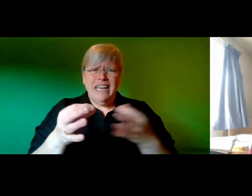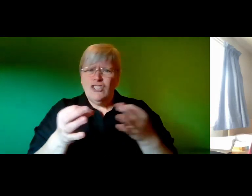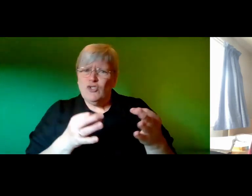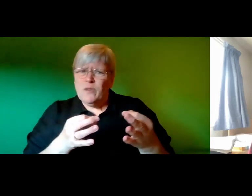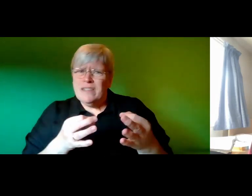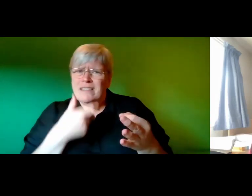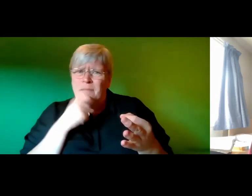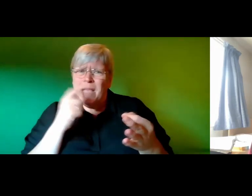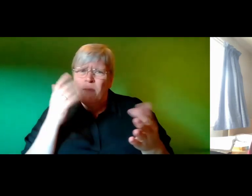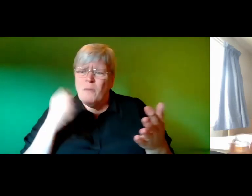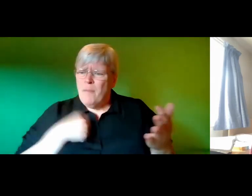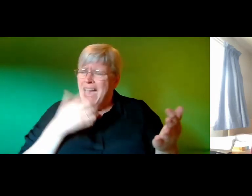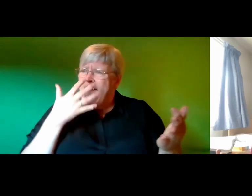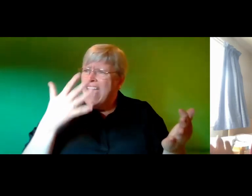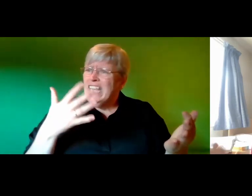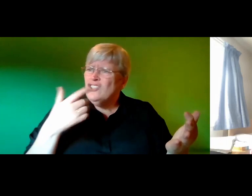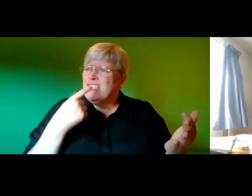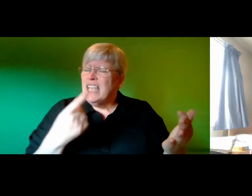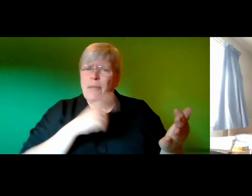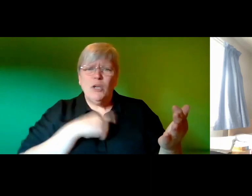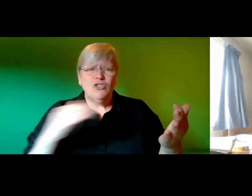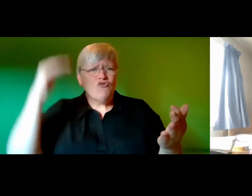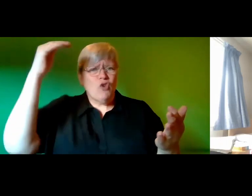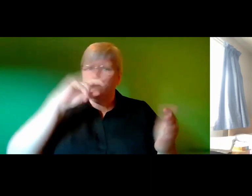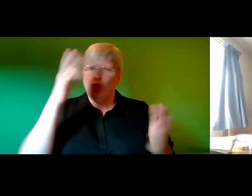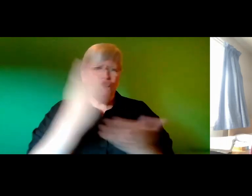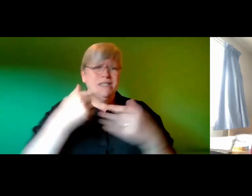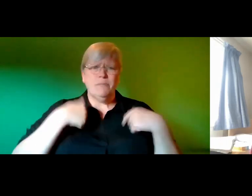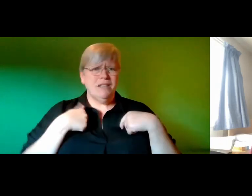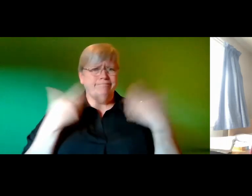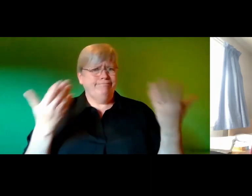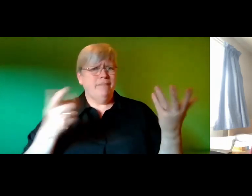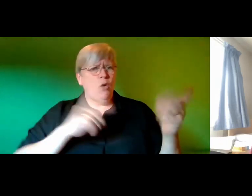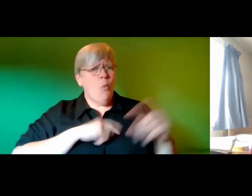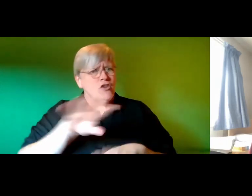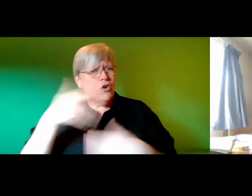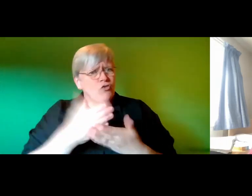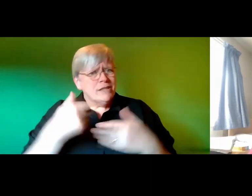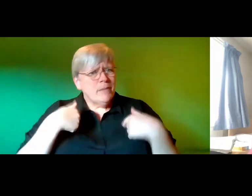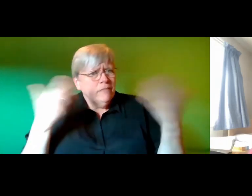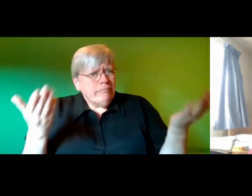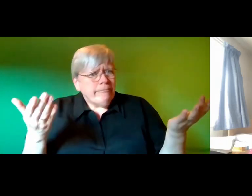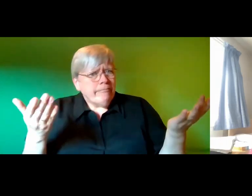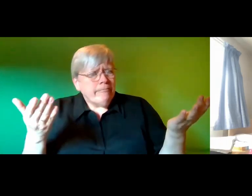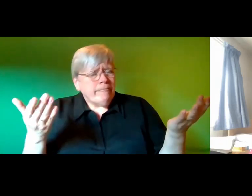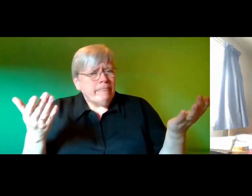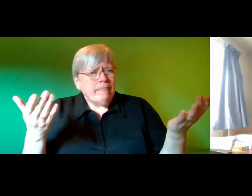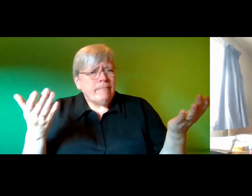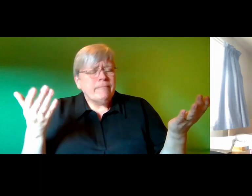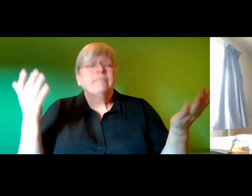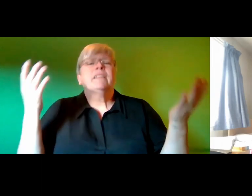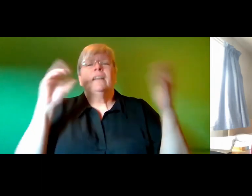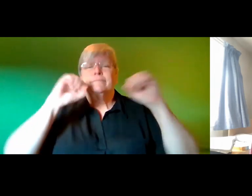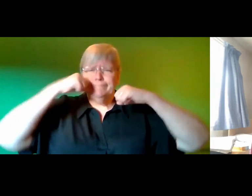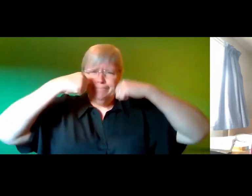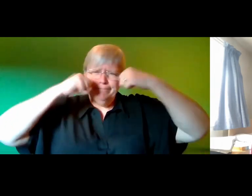people my age say it because grown-ups do not trust us why do they not trust us I rob the sleepiness from my